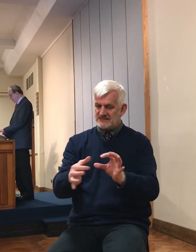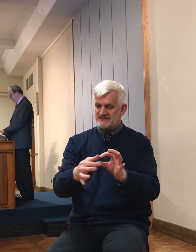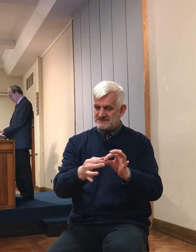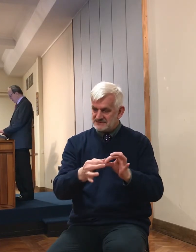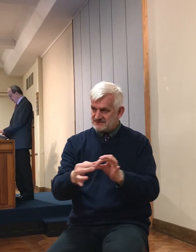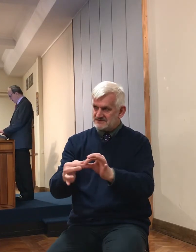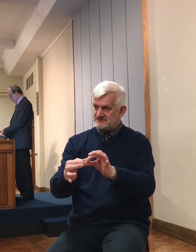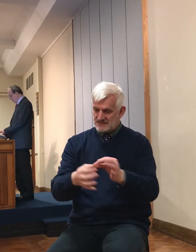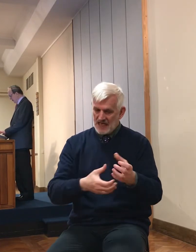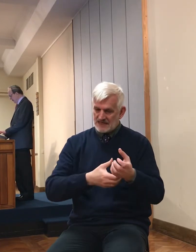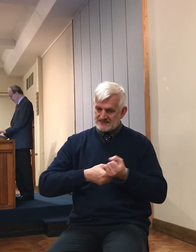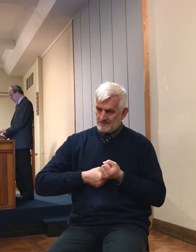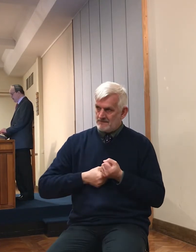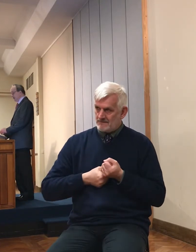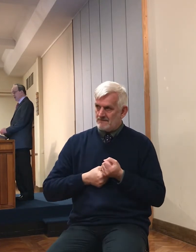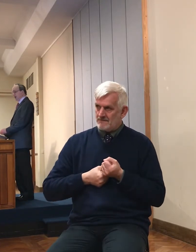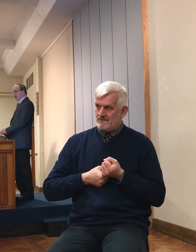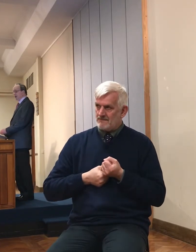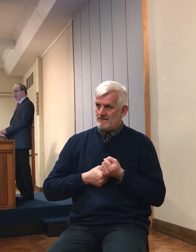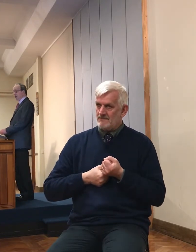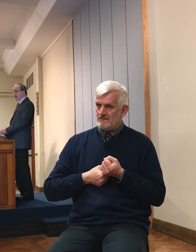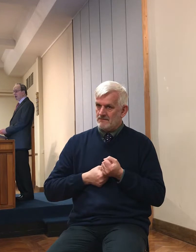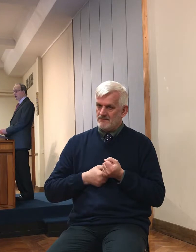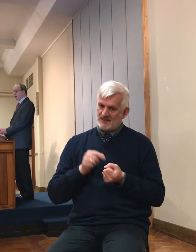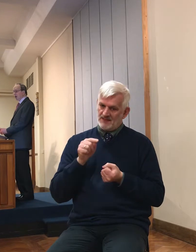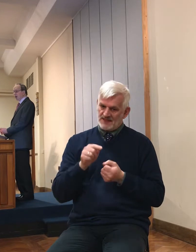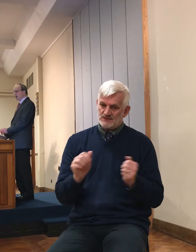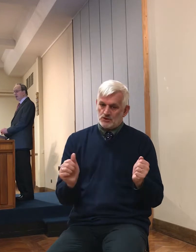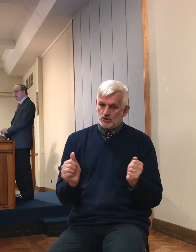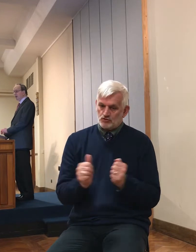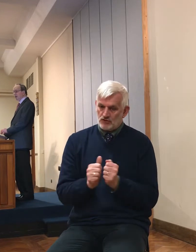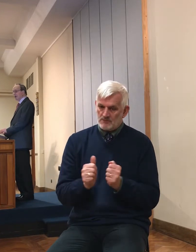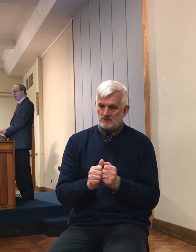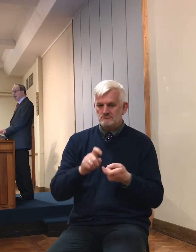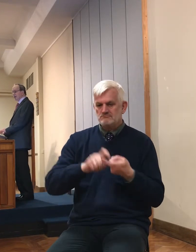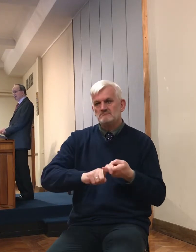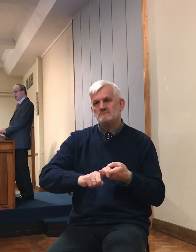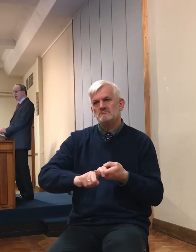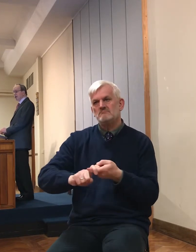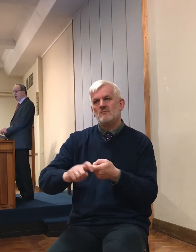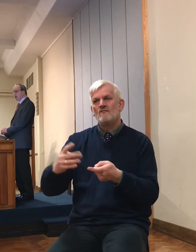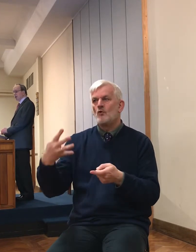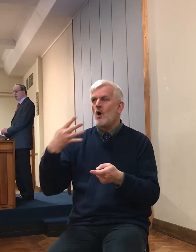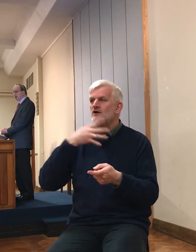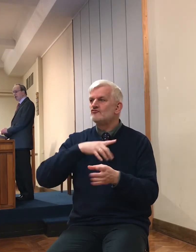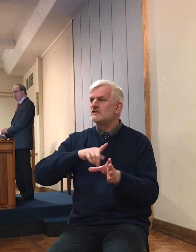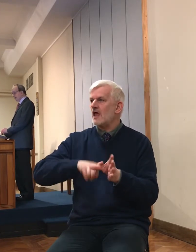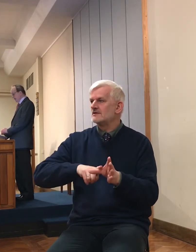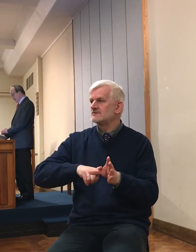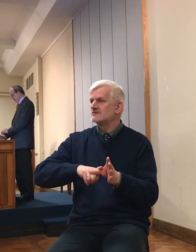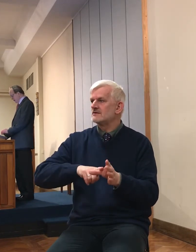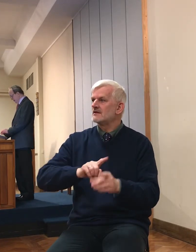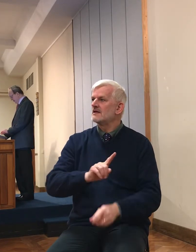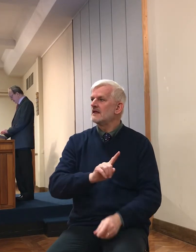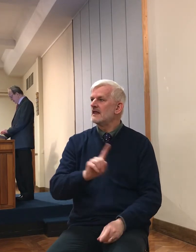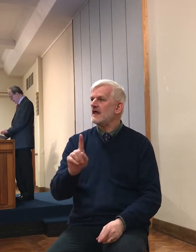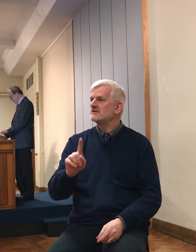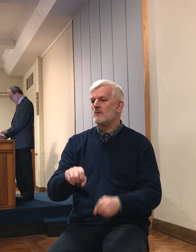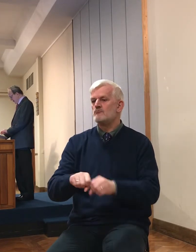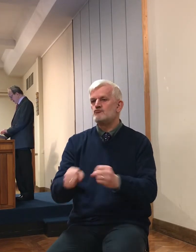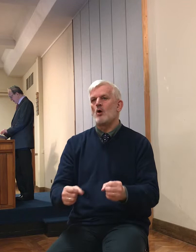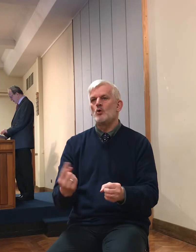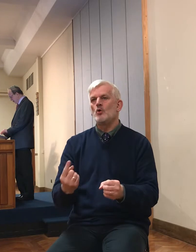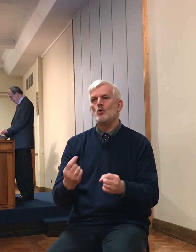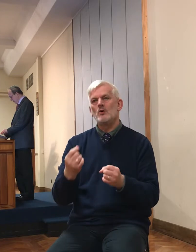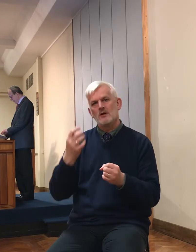treaty with Joshua was to last for 400 years until Saul broke it and was punished